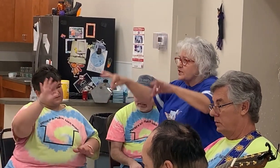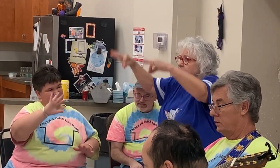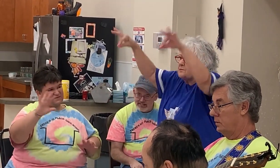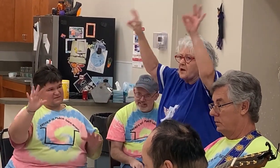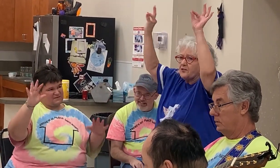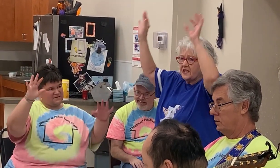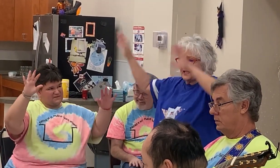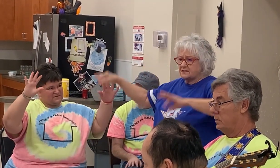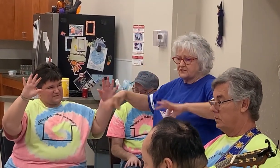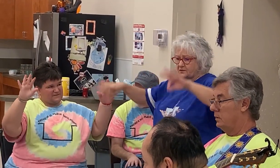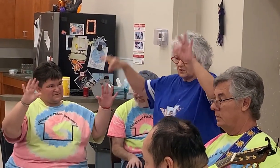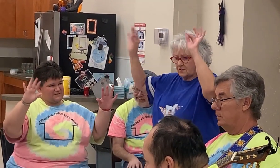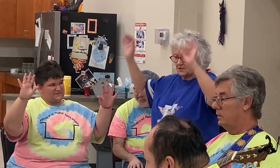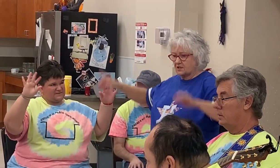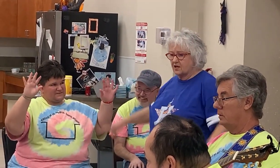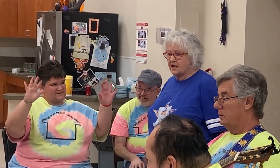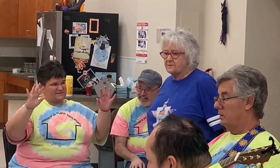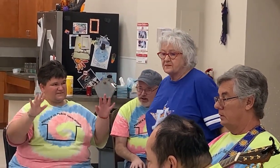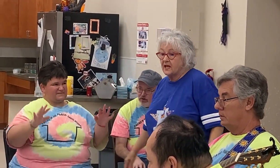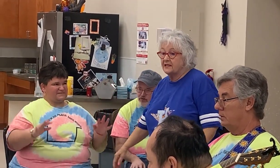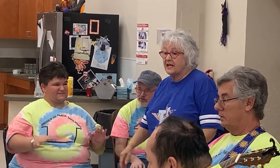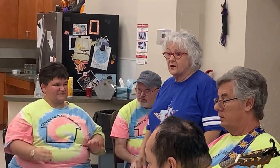Okay. Alright? Now,